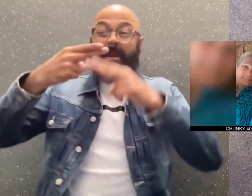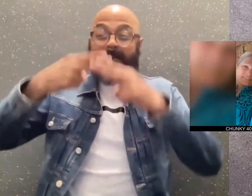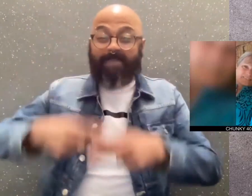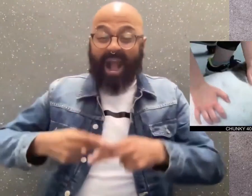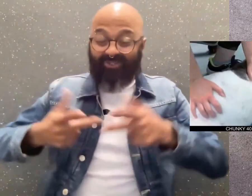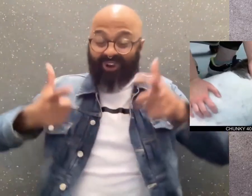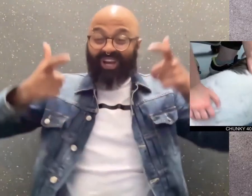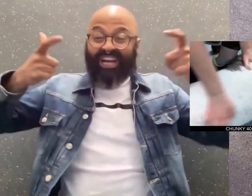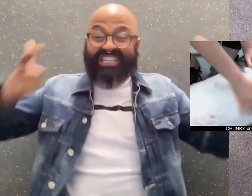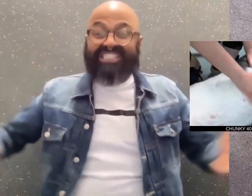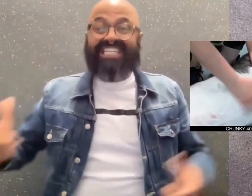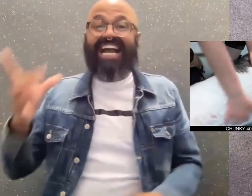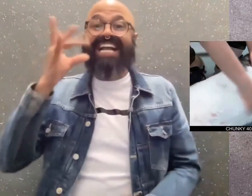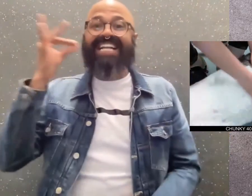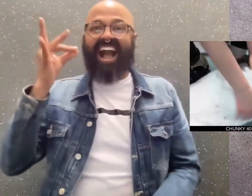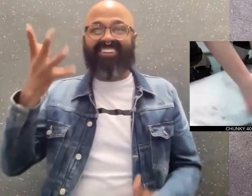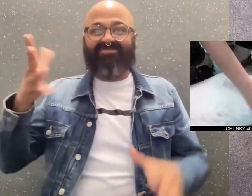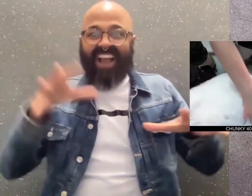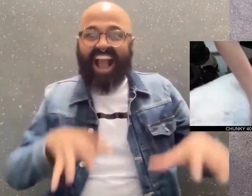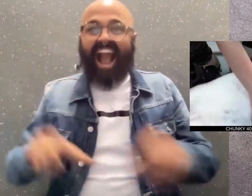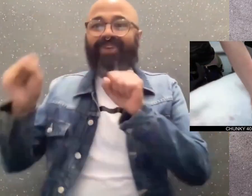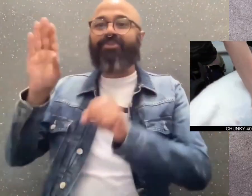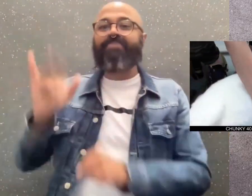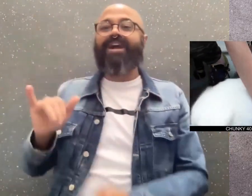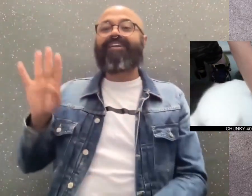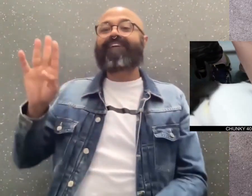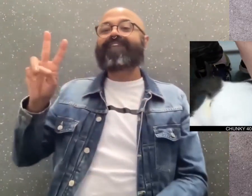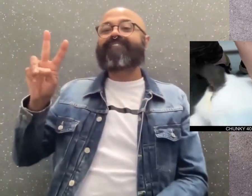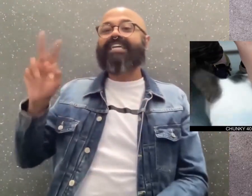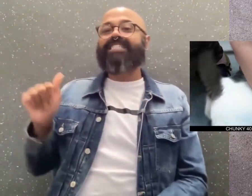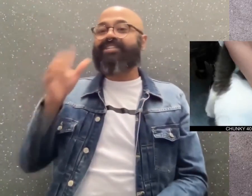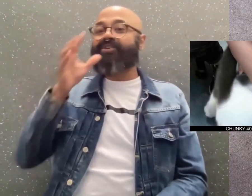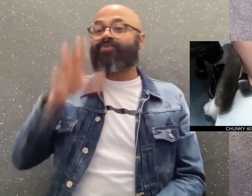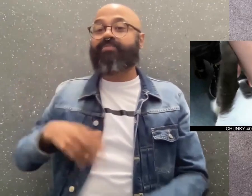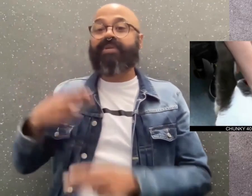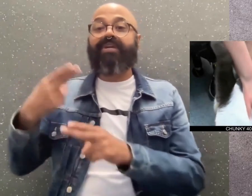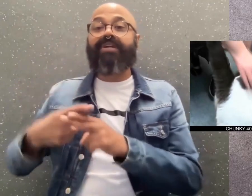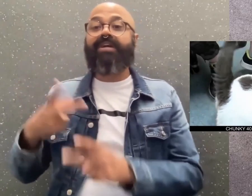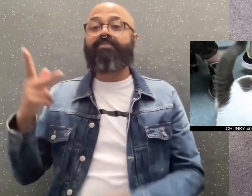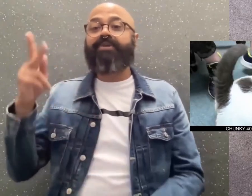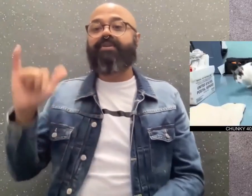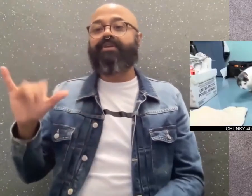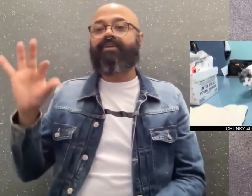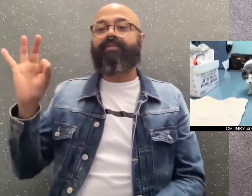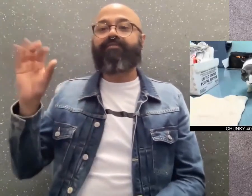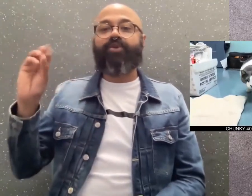A 40-pound cat was just adopted by a Virginia woman named Kate Ford.